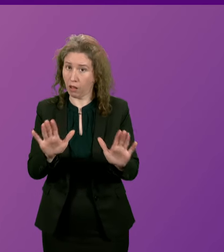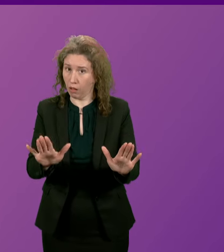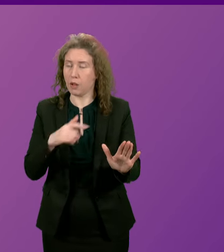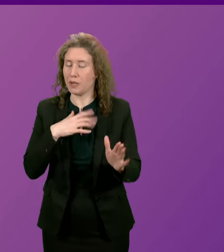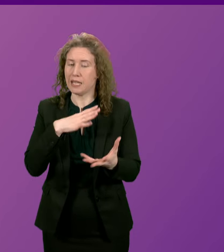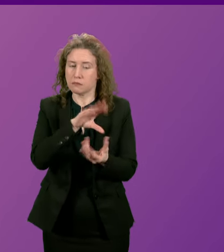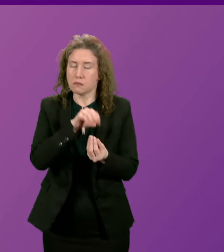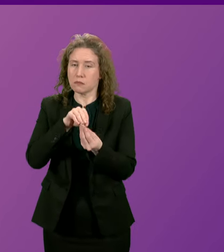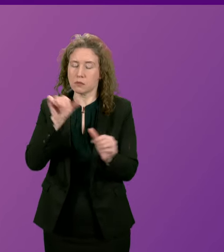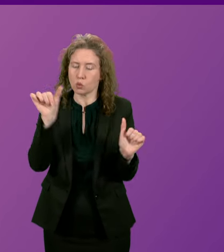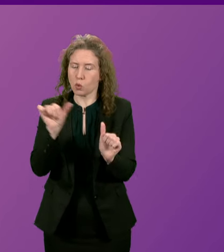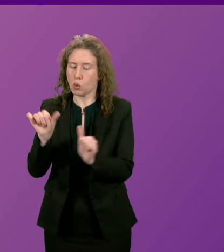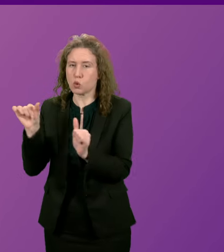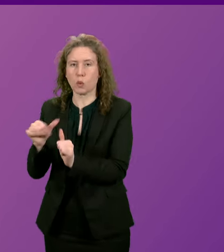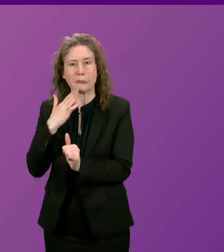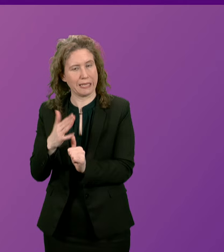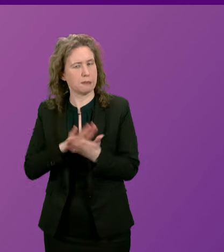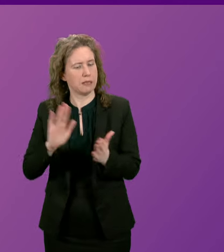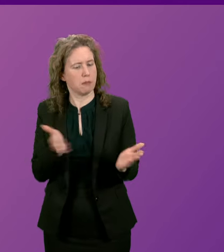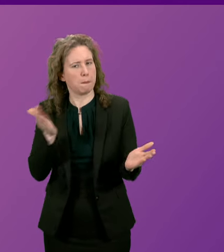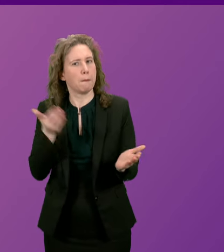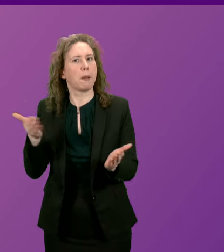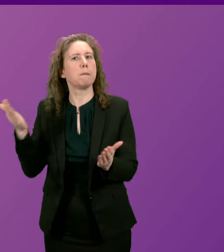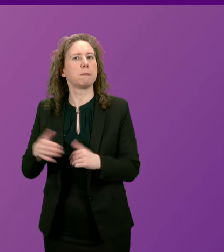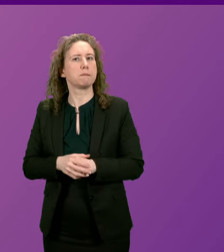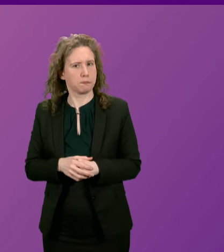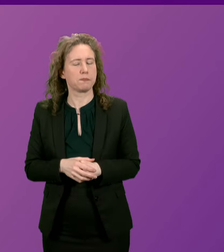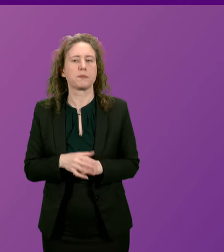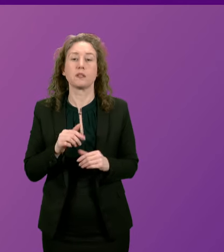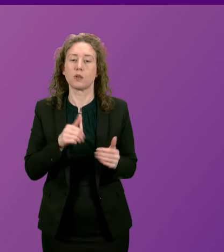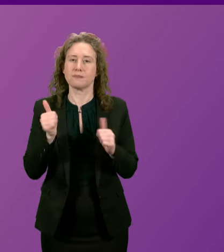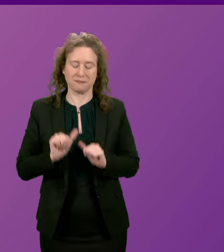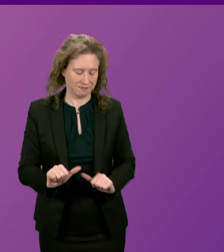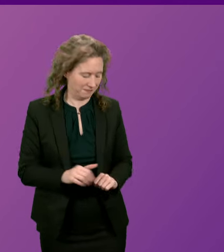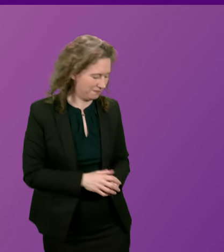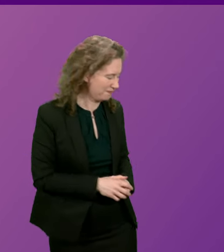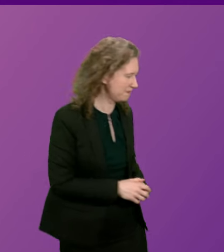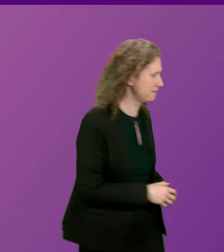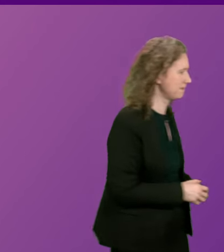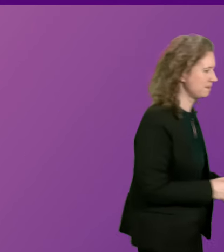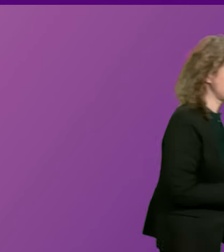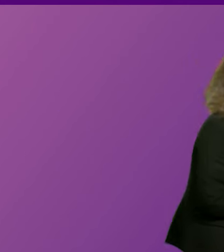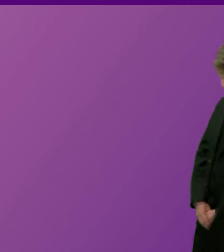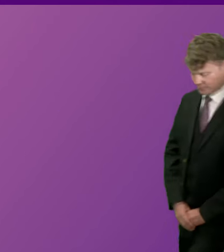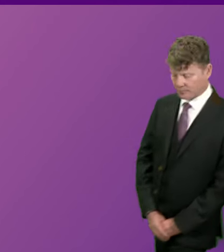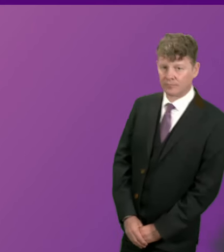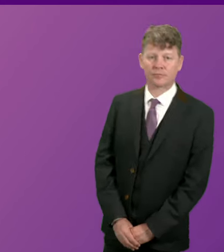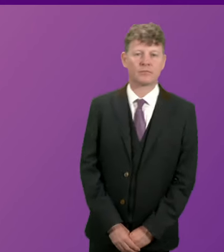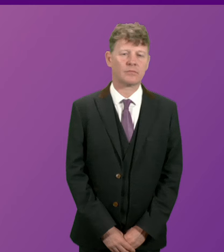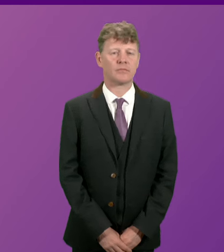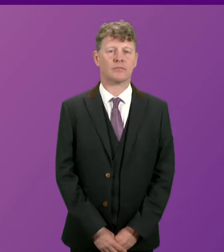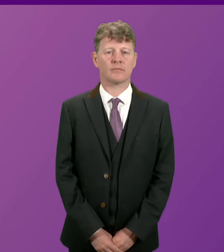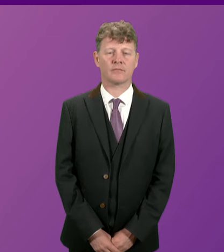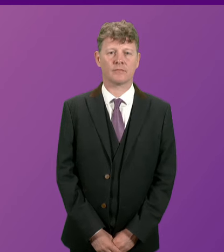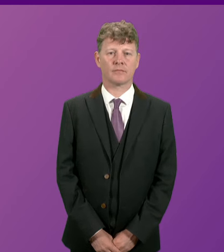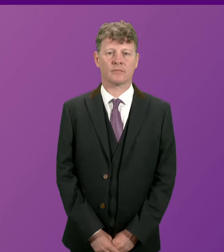concise questions and responses will enable more members that opportunity. And at question number 4 I call Karen Adam. Thank you President and